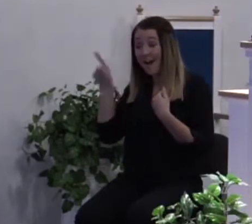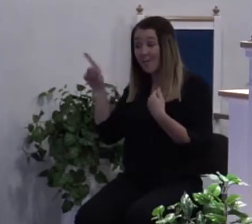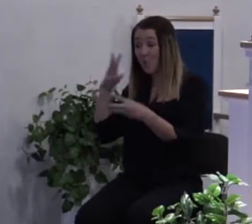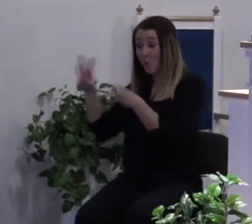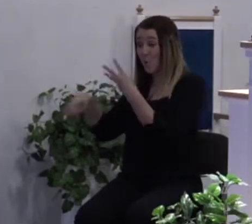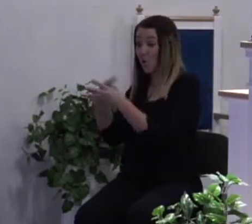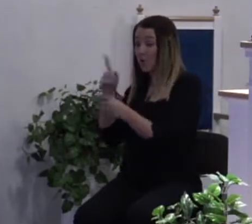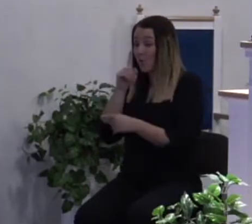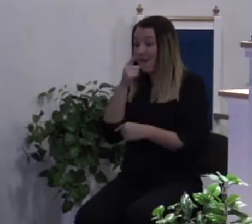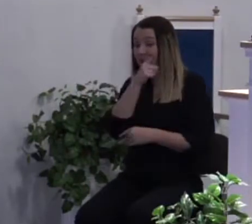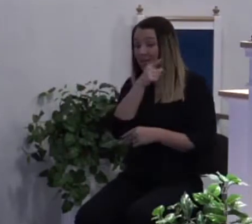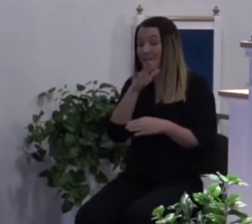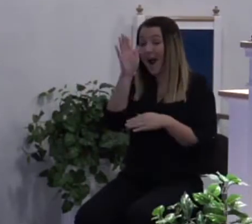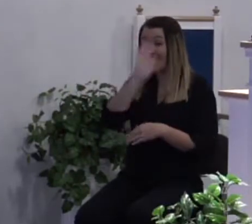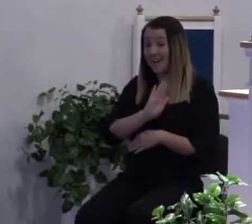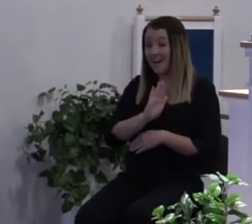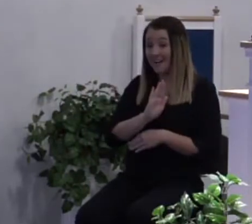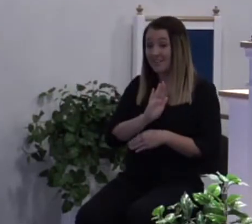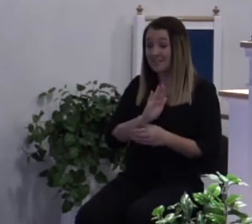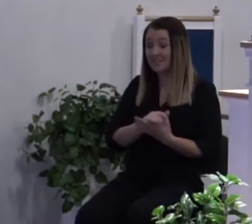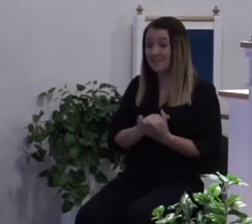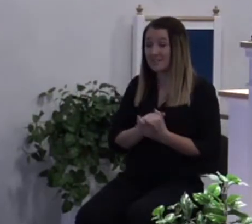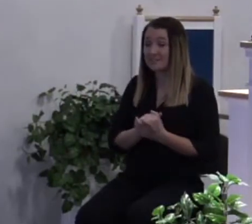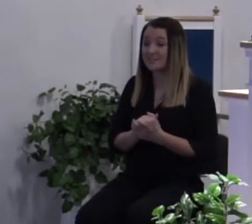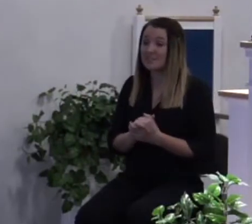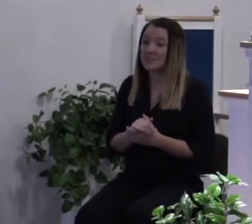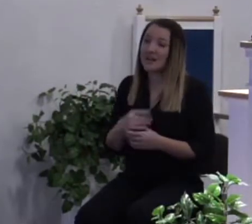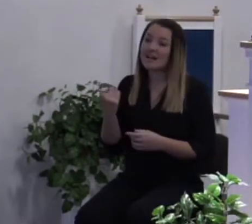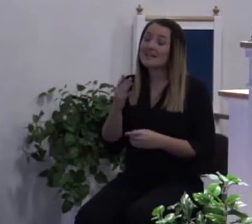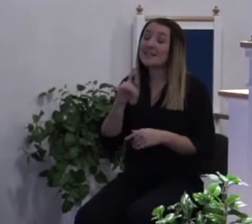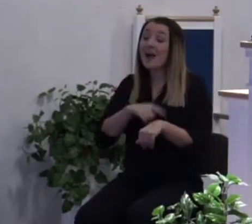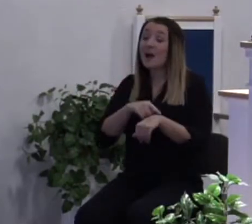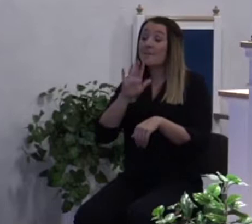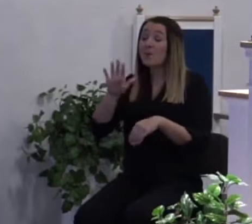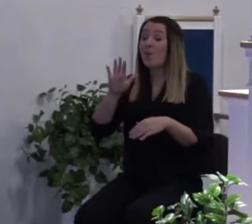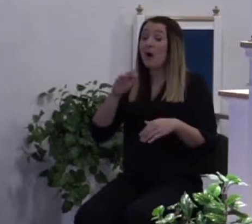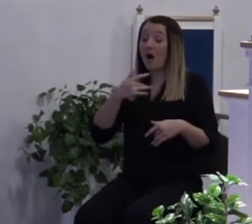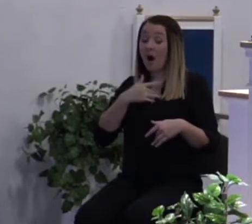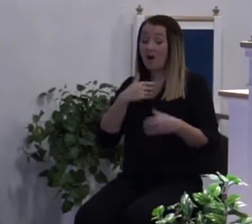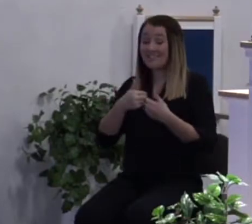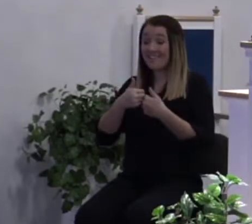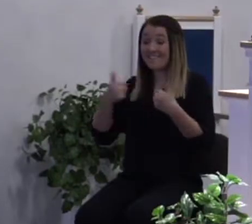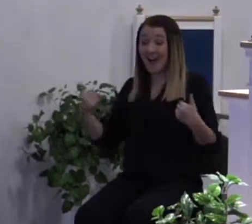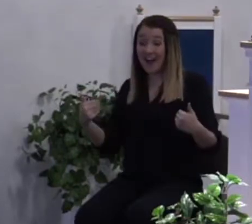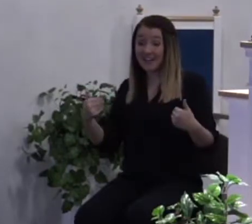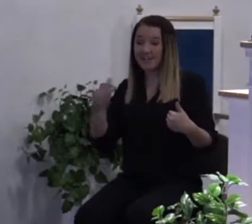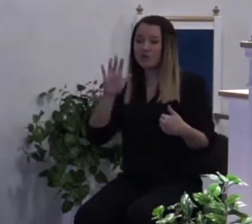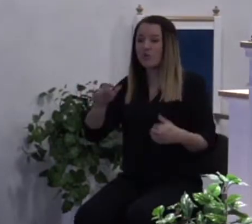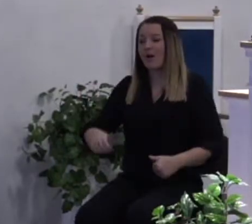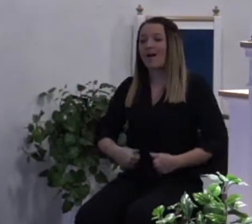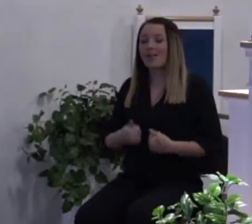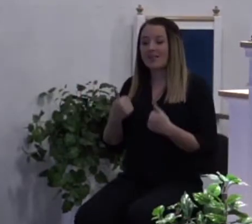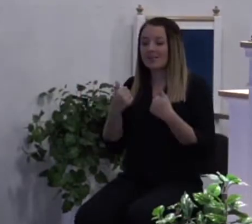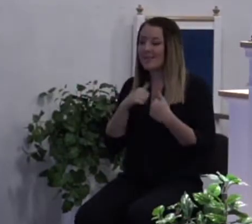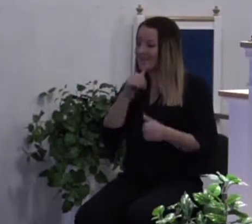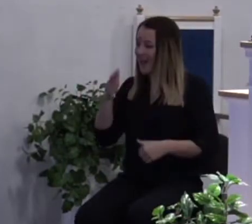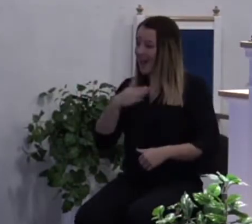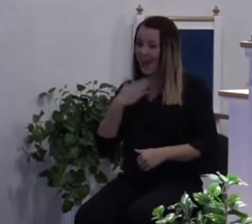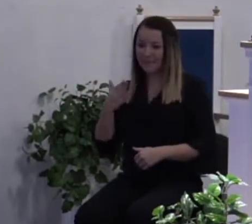on God. Anytime your heart is divided your life is miserable. You can't